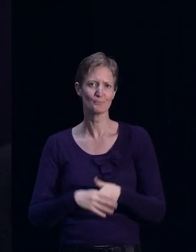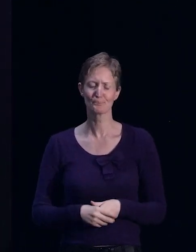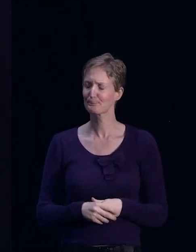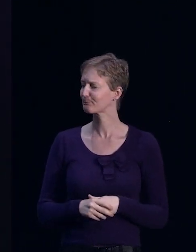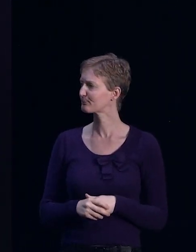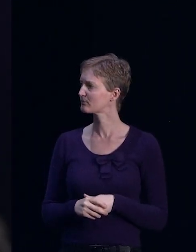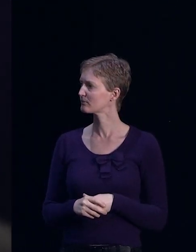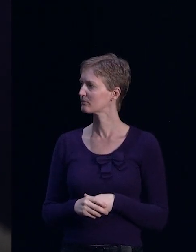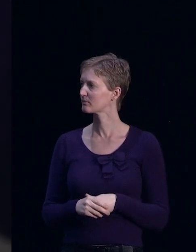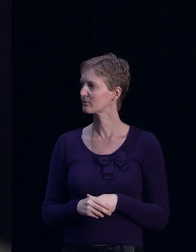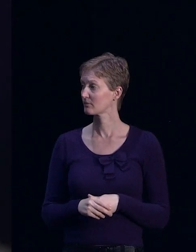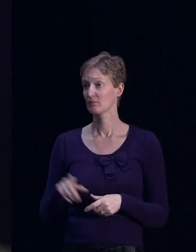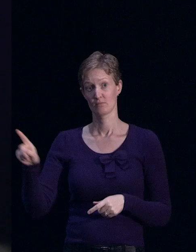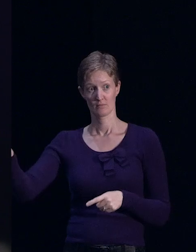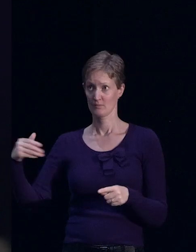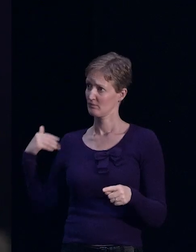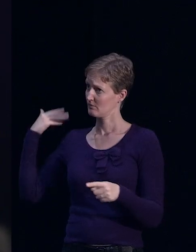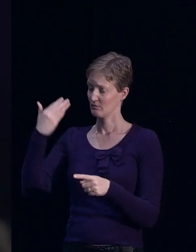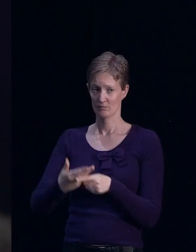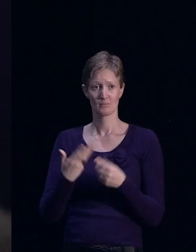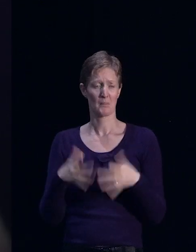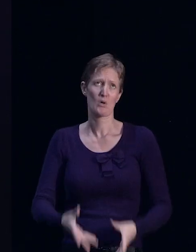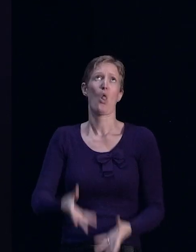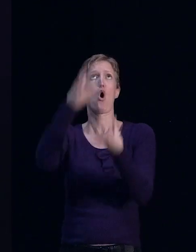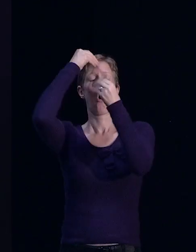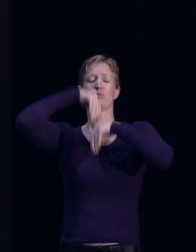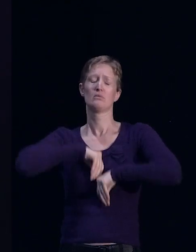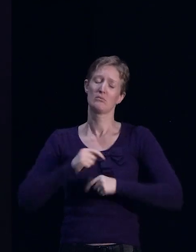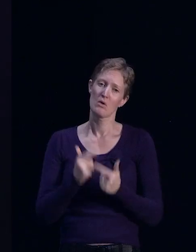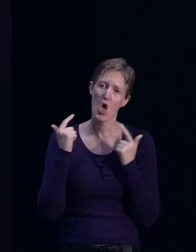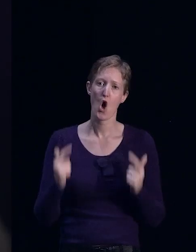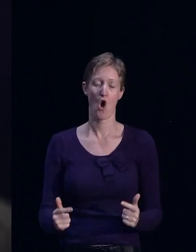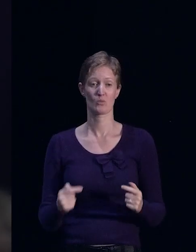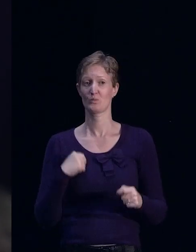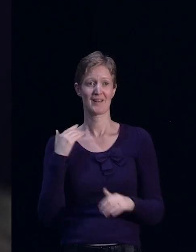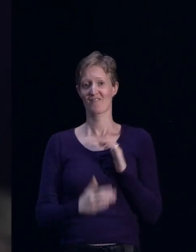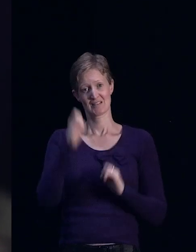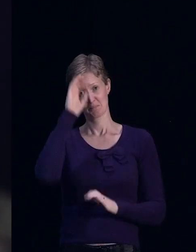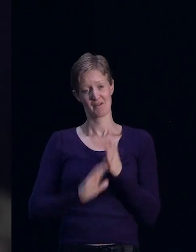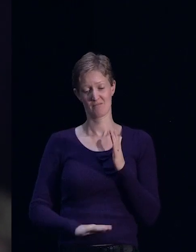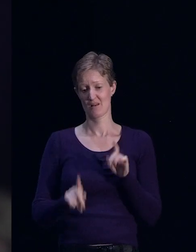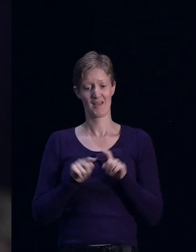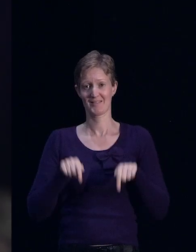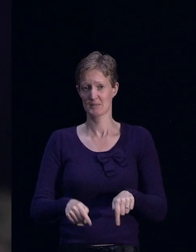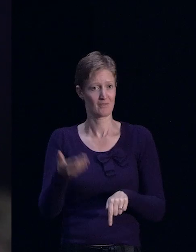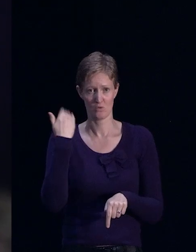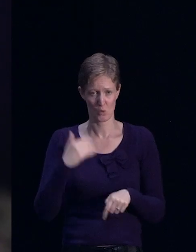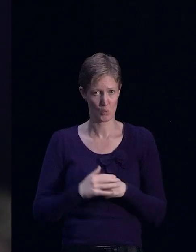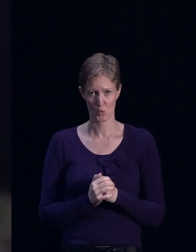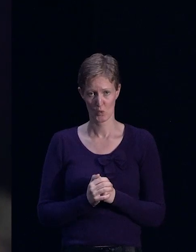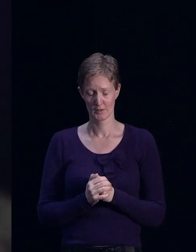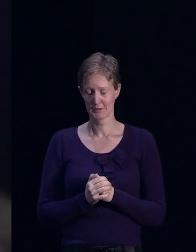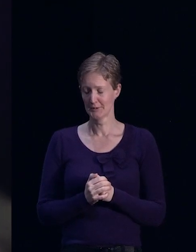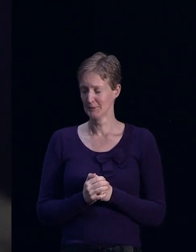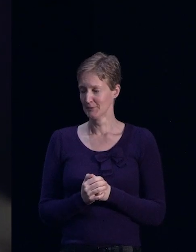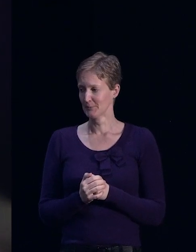Yeah, it's been a huge learning curve for everybody. Obviously, this is, you know, unprecedented in terms of what, what's happened before in New